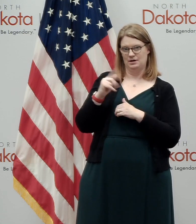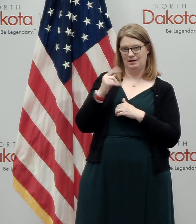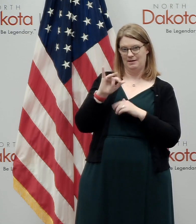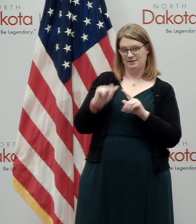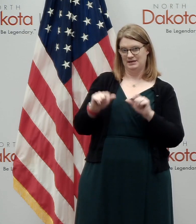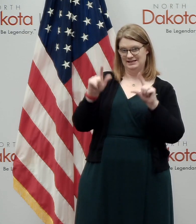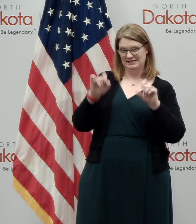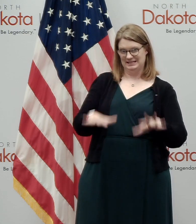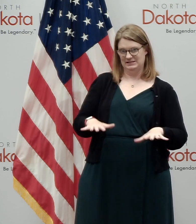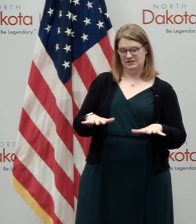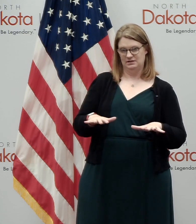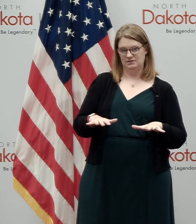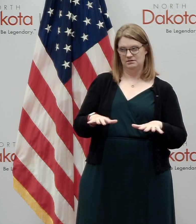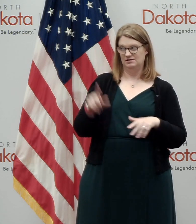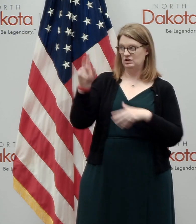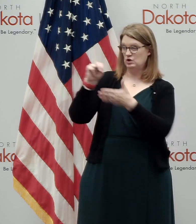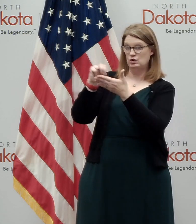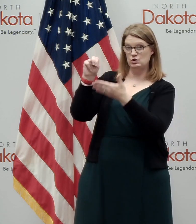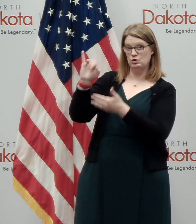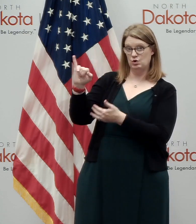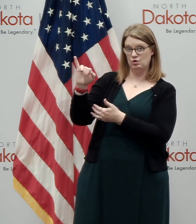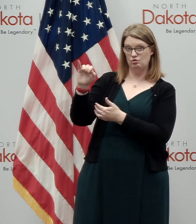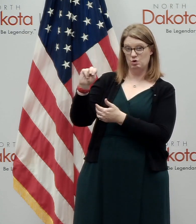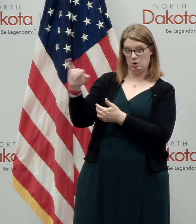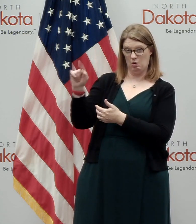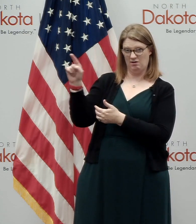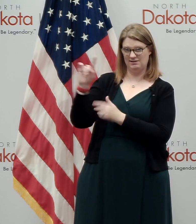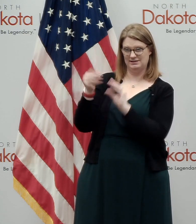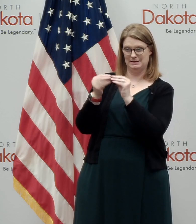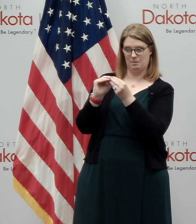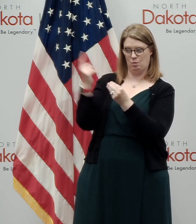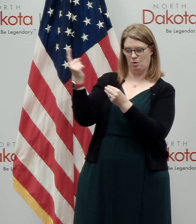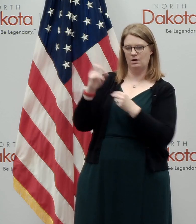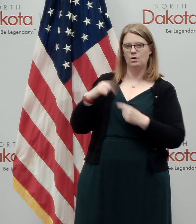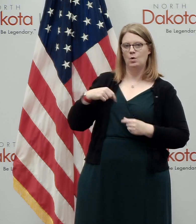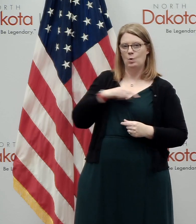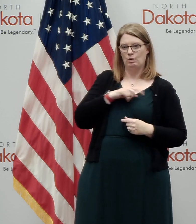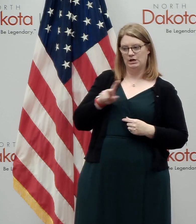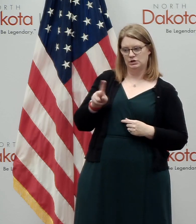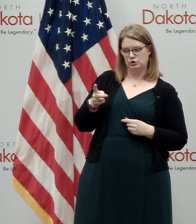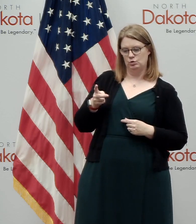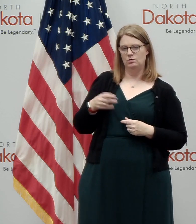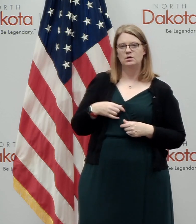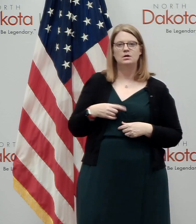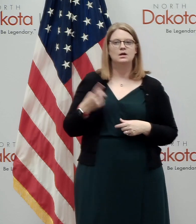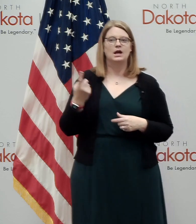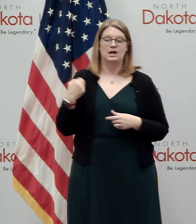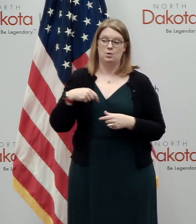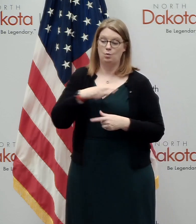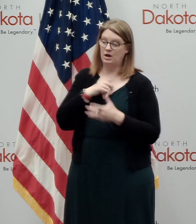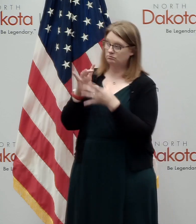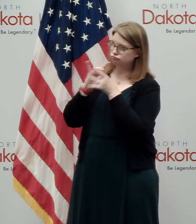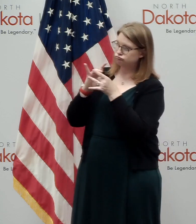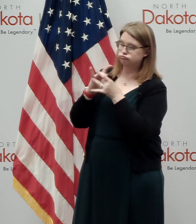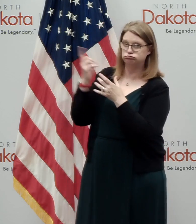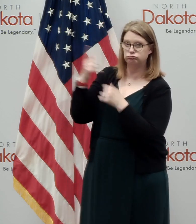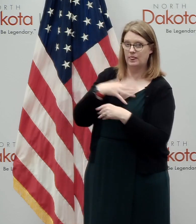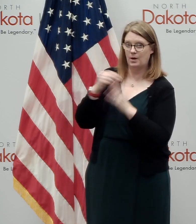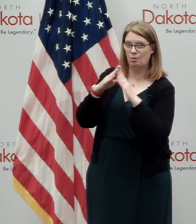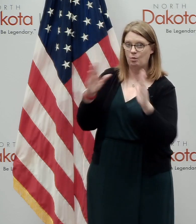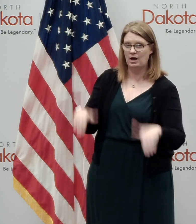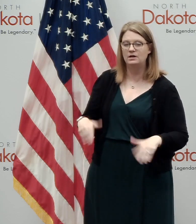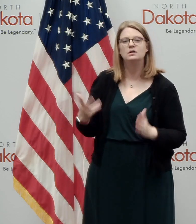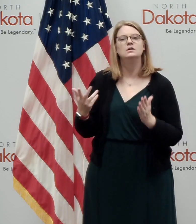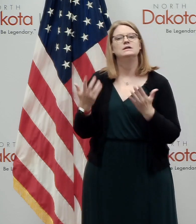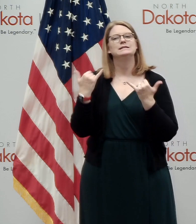in the nation behind, uh, New York. And also again, uh, the White House, which we're working very closely with. We had another phone call